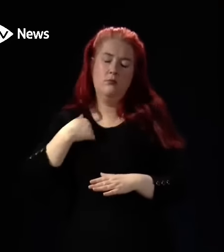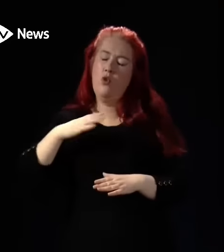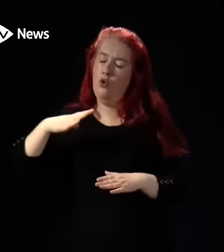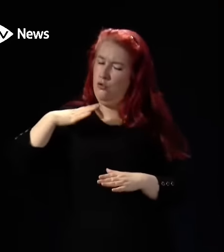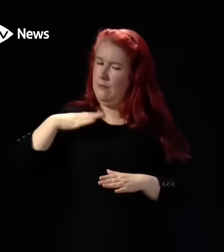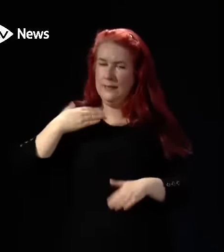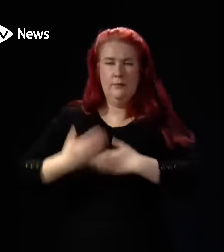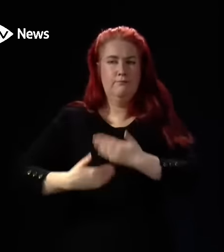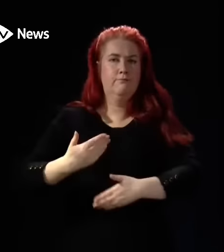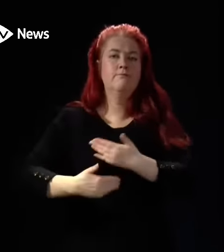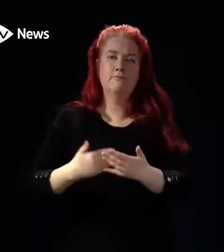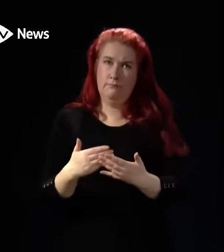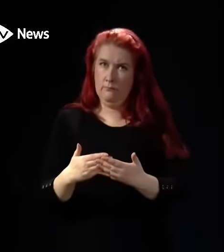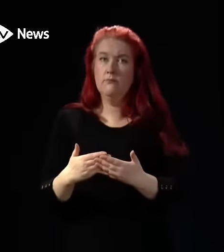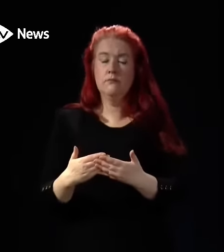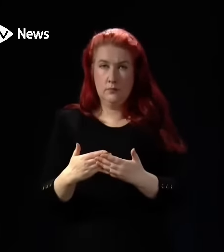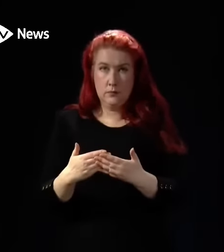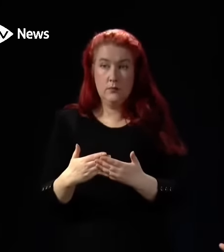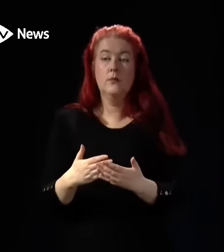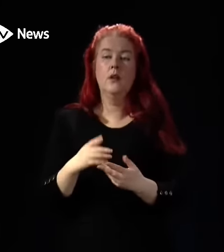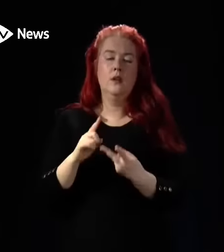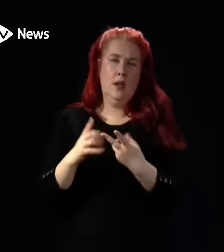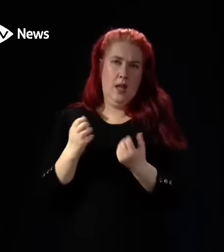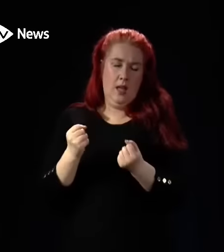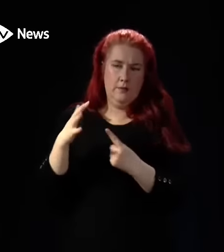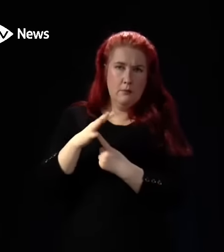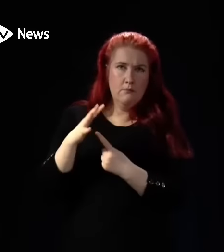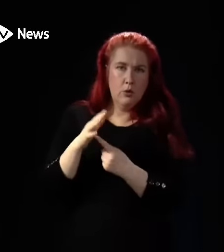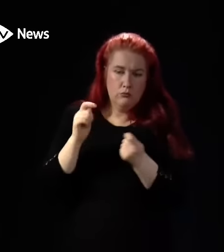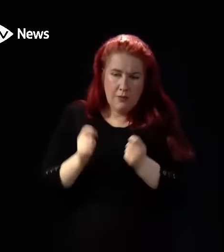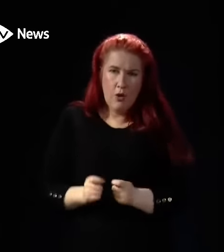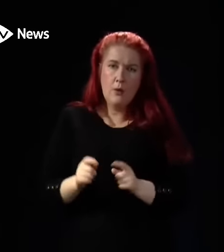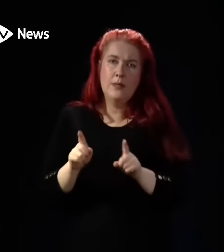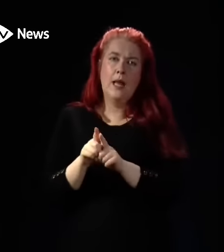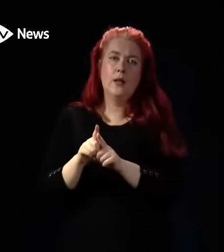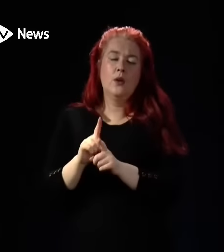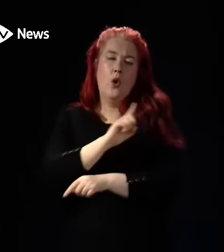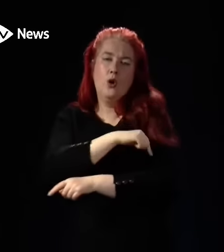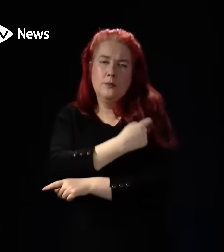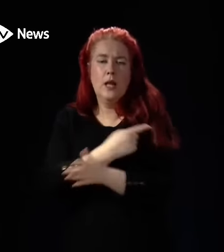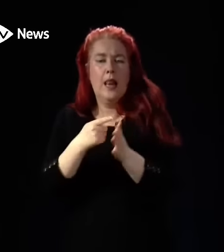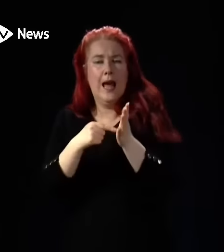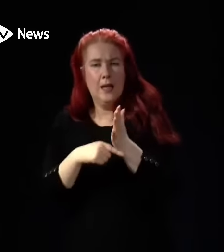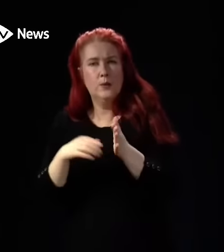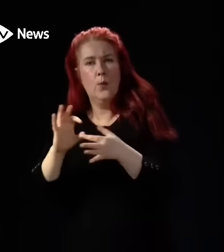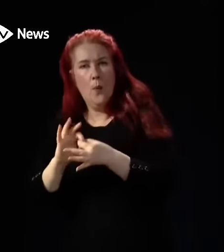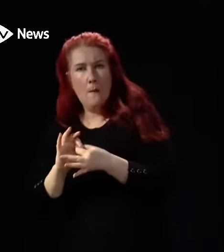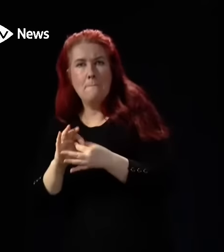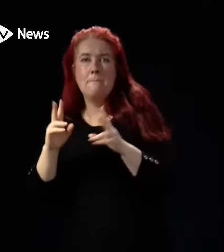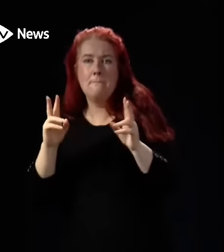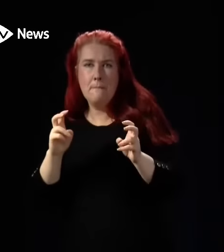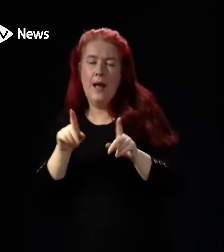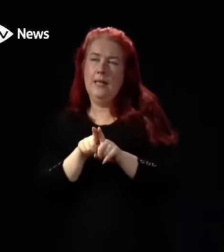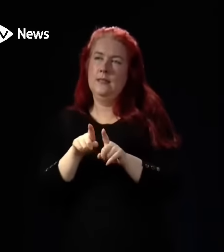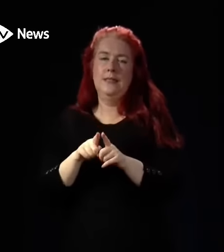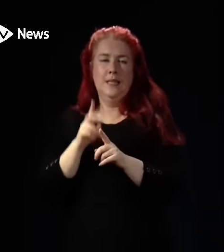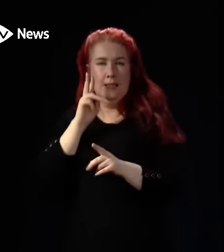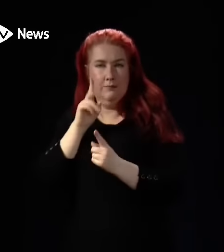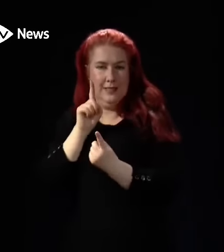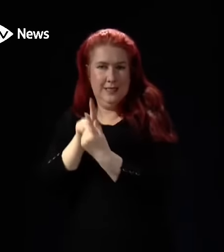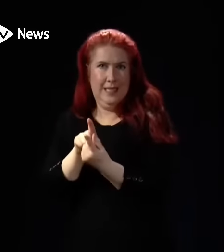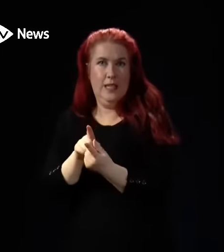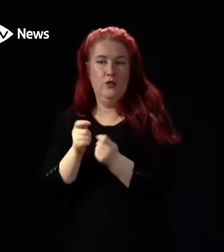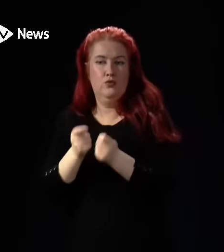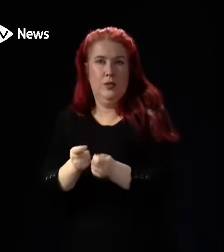underway in addition to important reforms like see and treat and hospital at home. For example, in October an